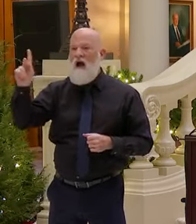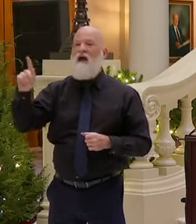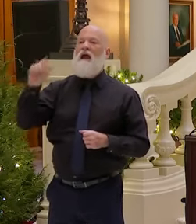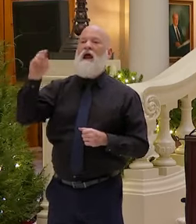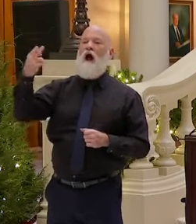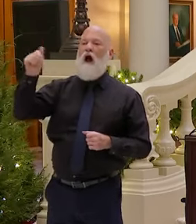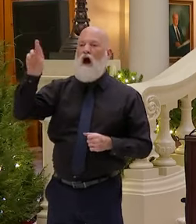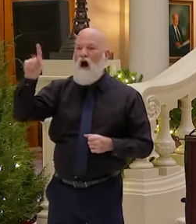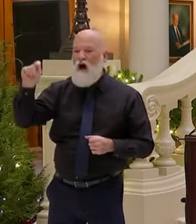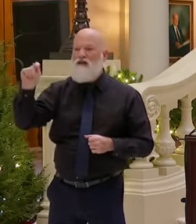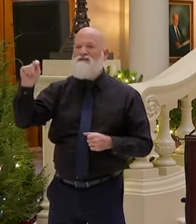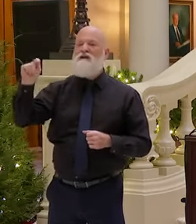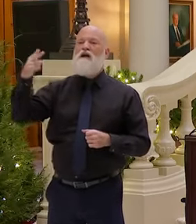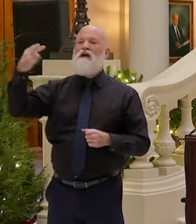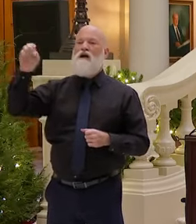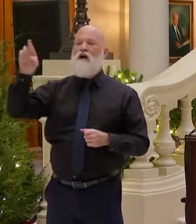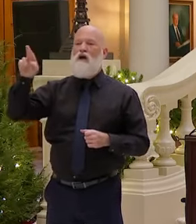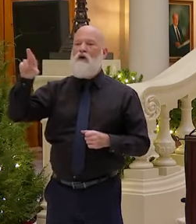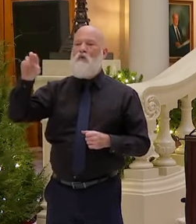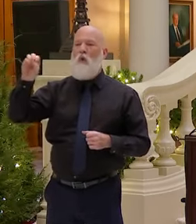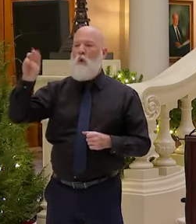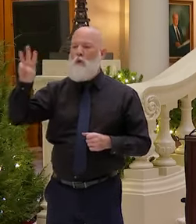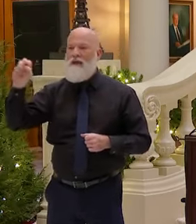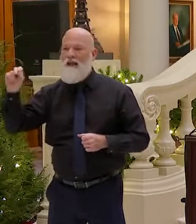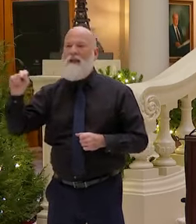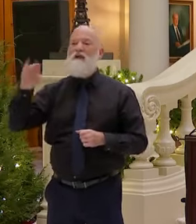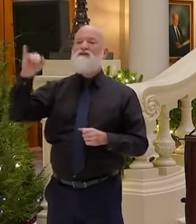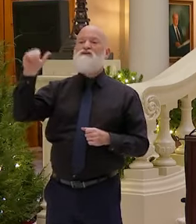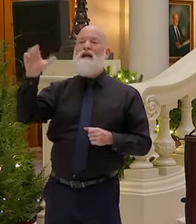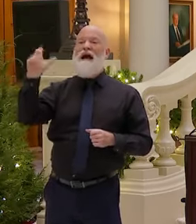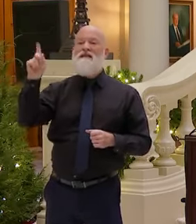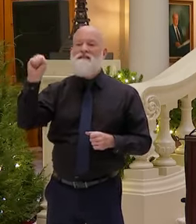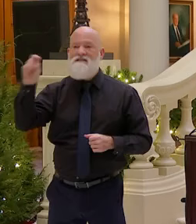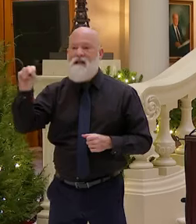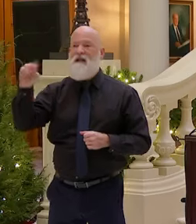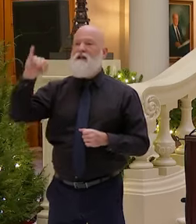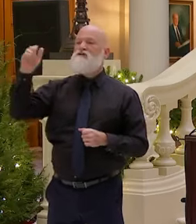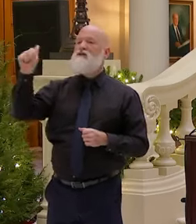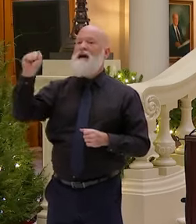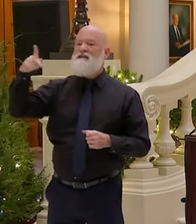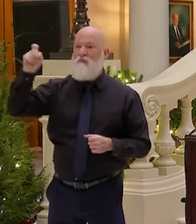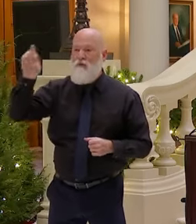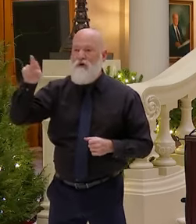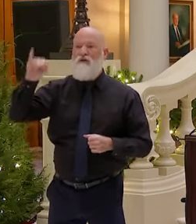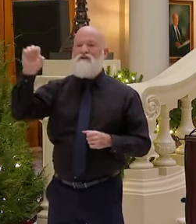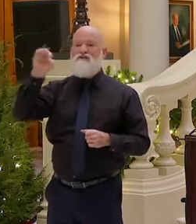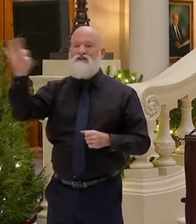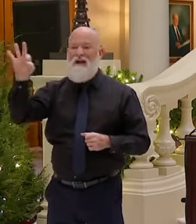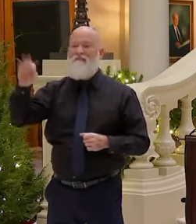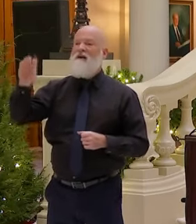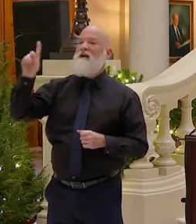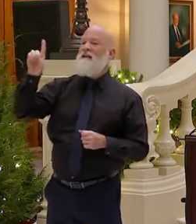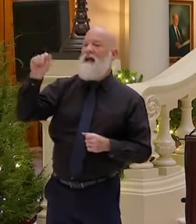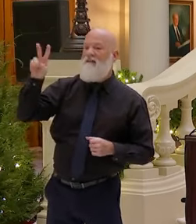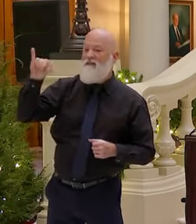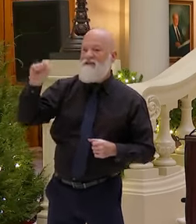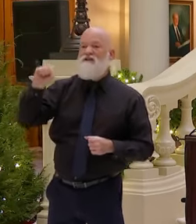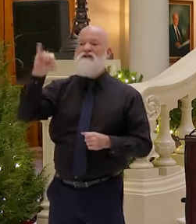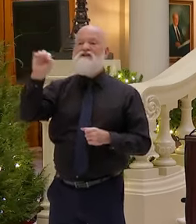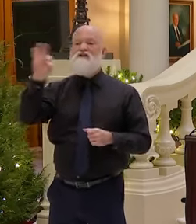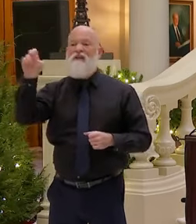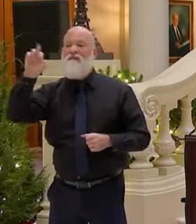Jackson, Jasper, Jeff Davis, Jefferson, Jenkins, Johnson,